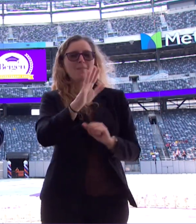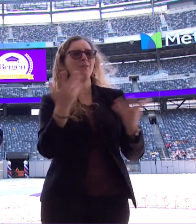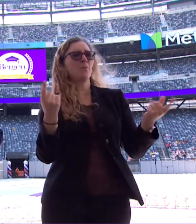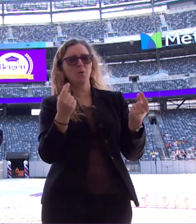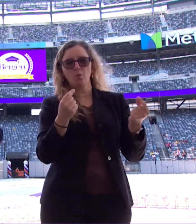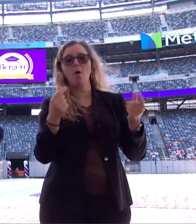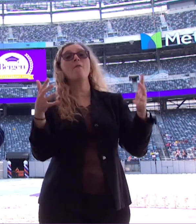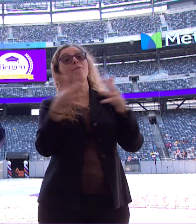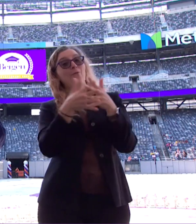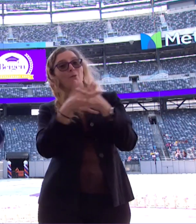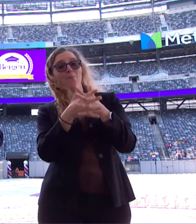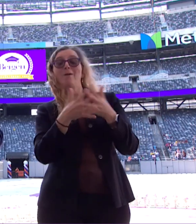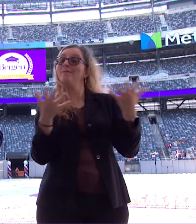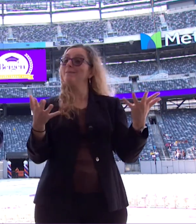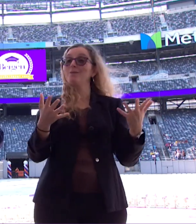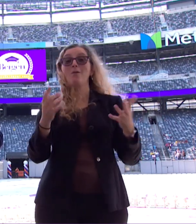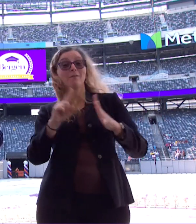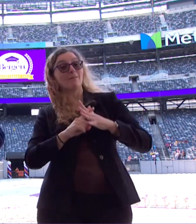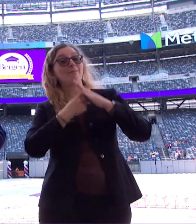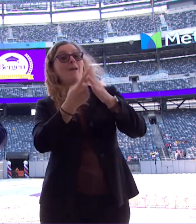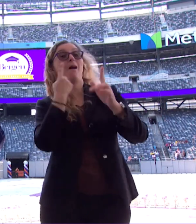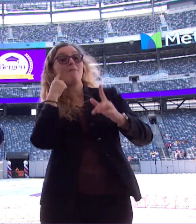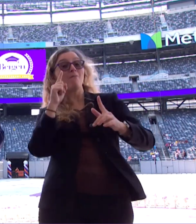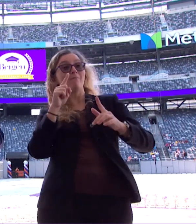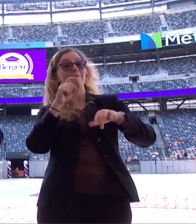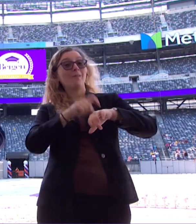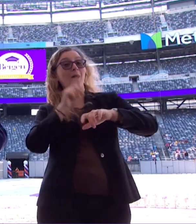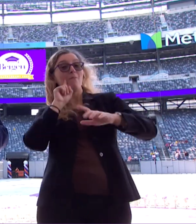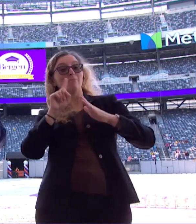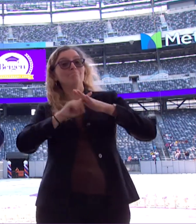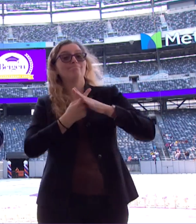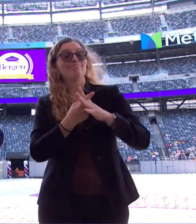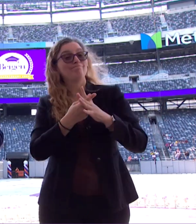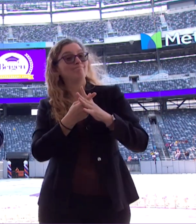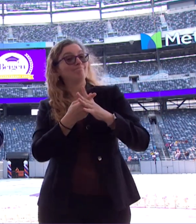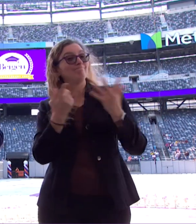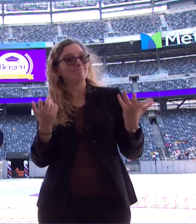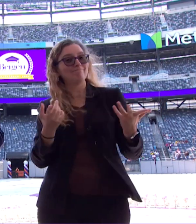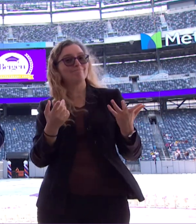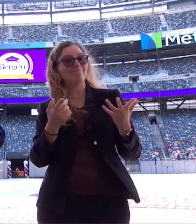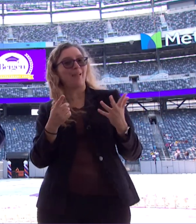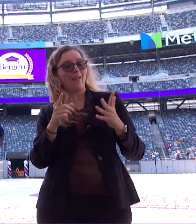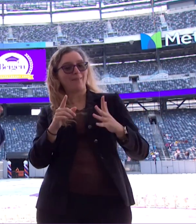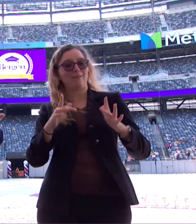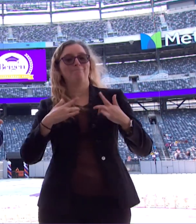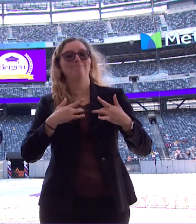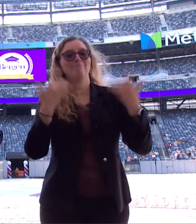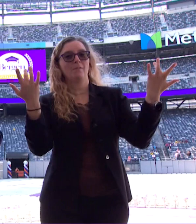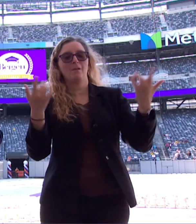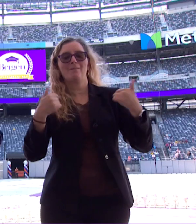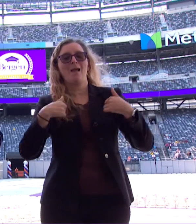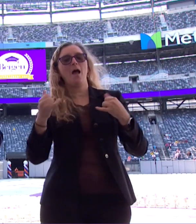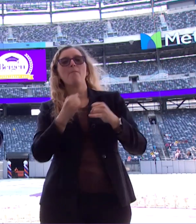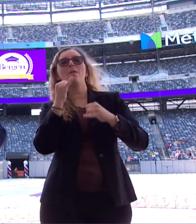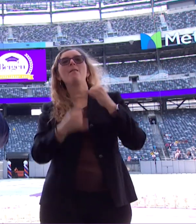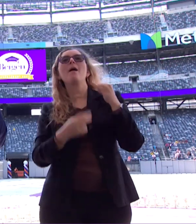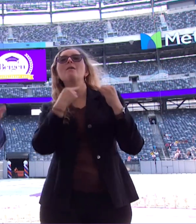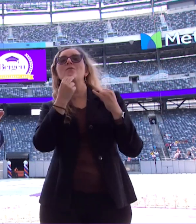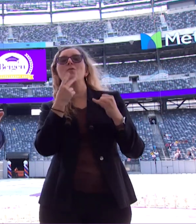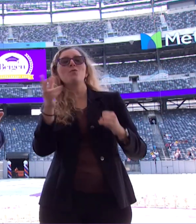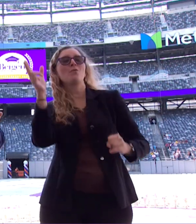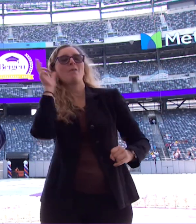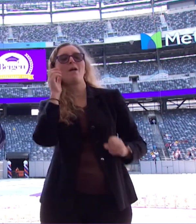here. It's time for kickoff, right? They get ready for kickoff and then the event starts. I'm the last voice you're going to hear